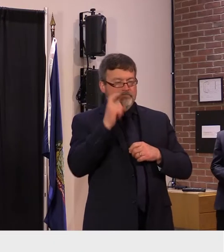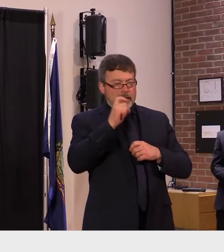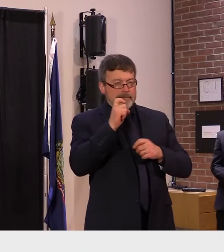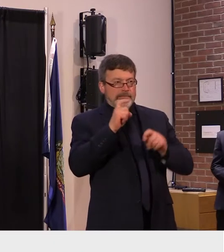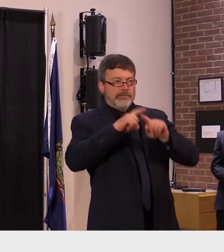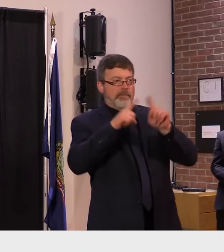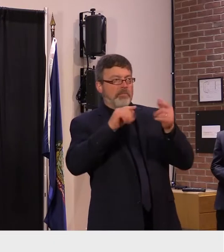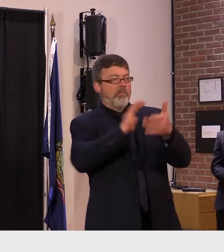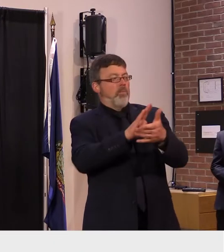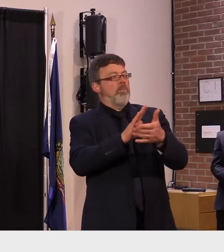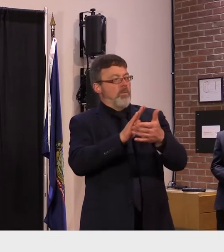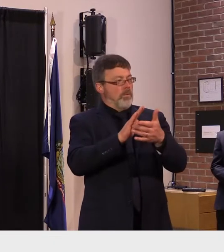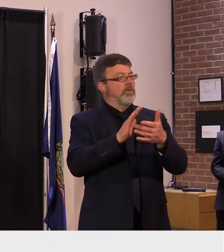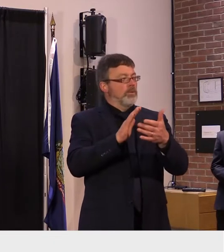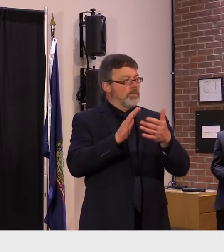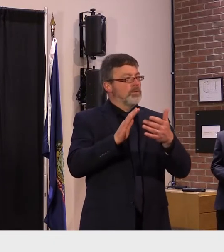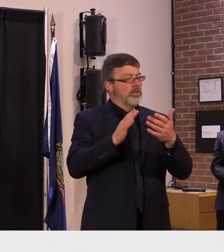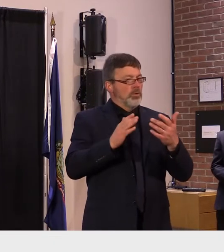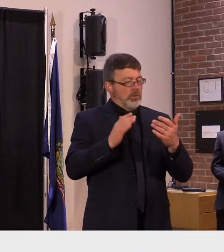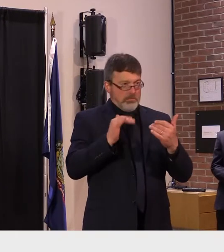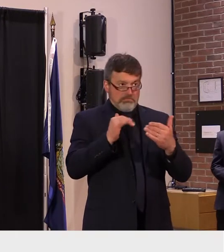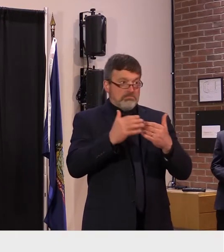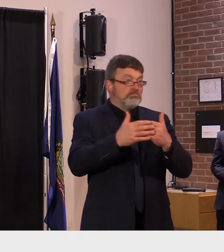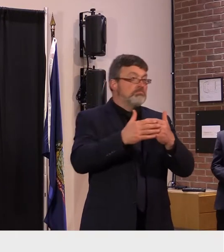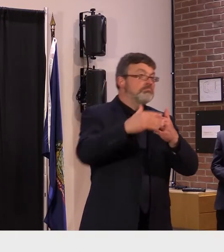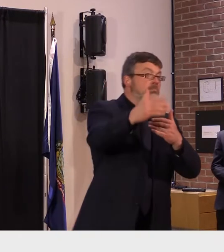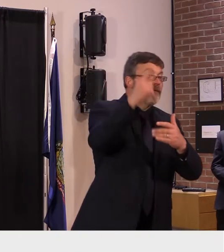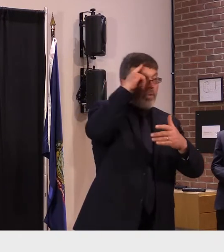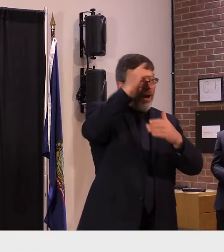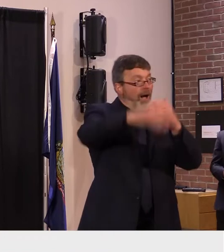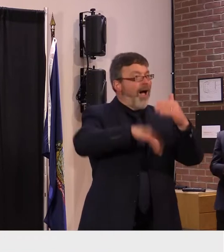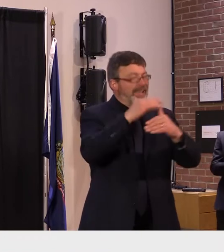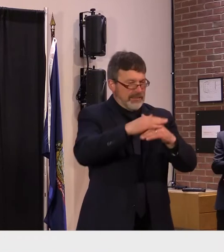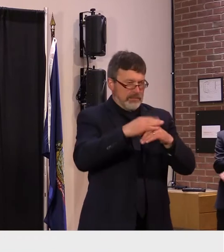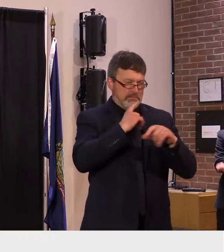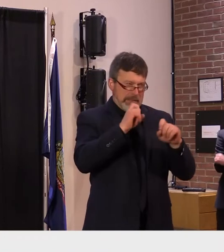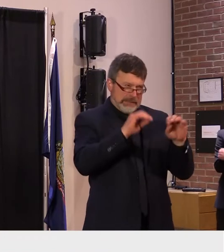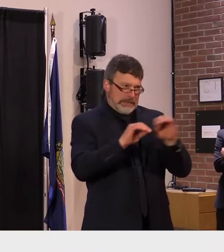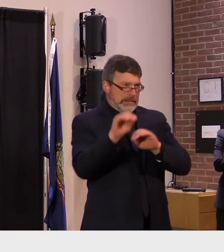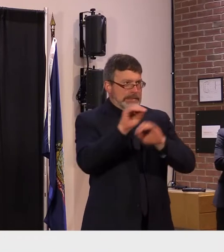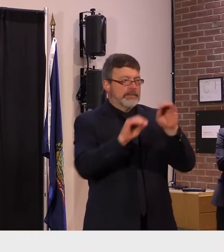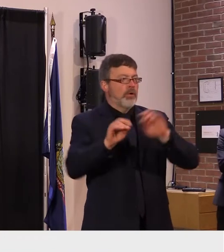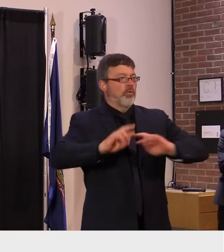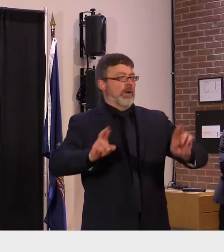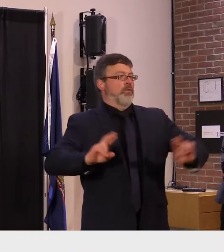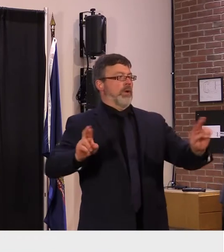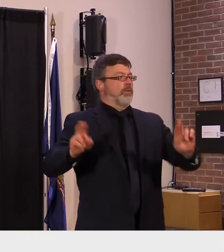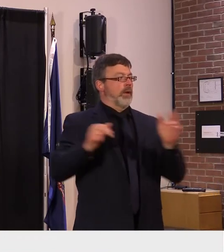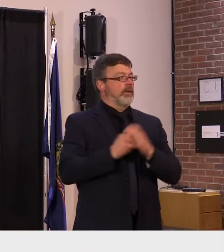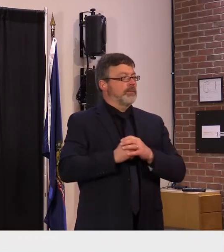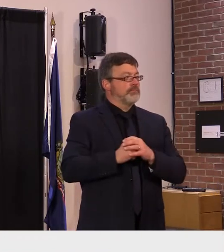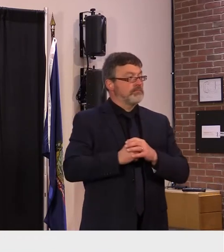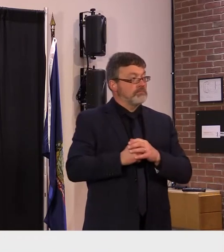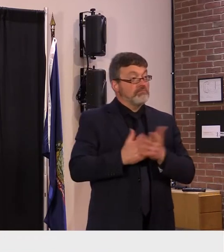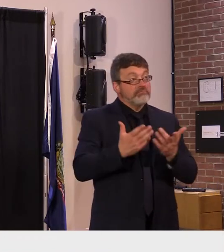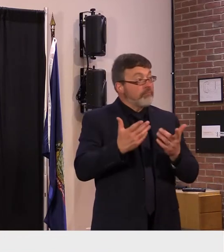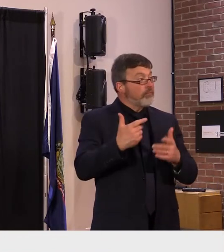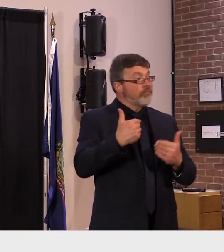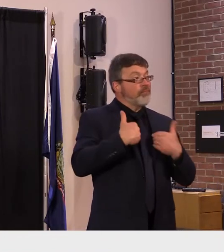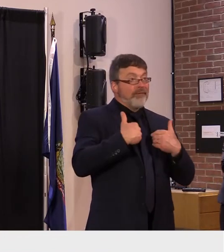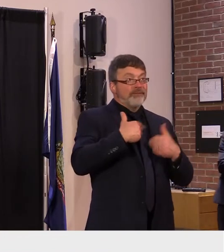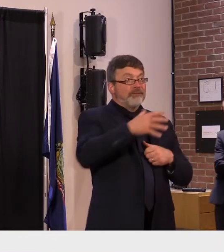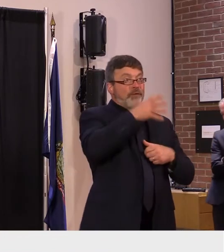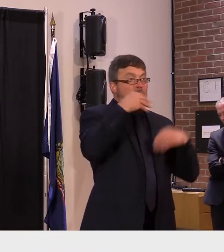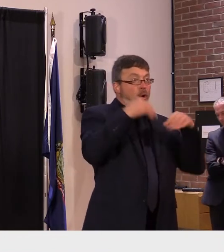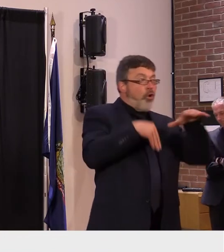reconnecting with a neighbor it's planning an event it's going to the farmer's market it's having tea with someone who's still feeling